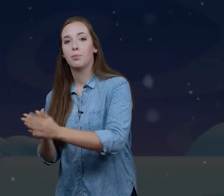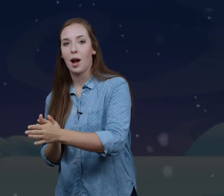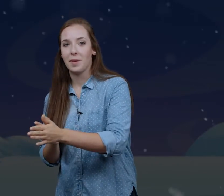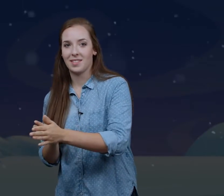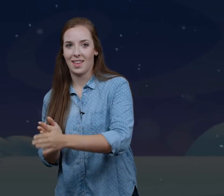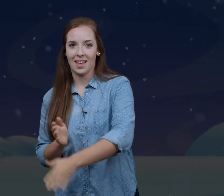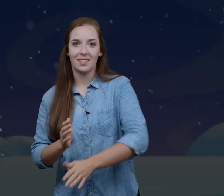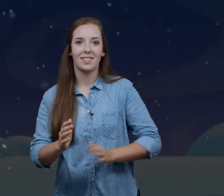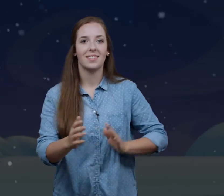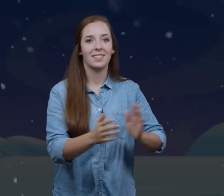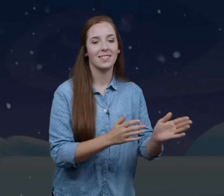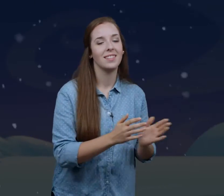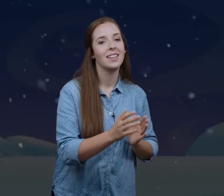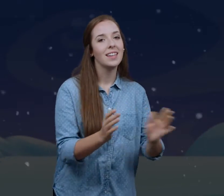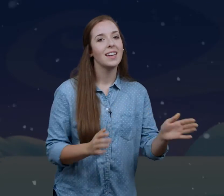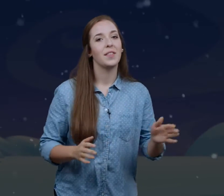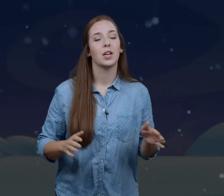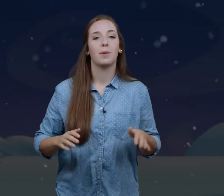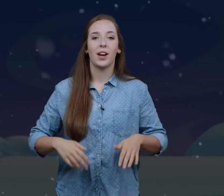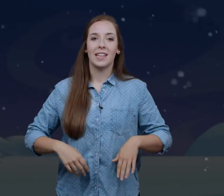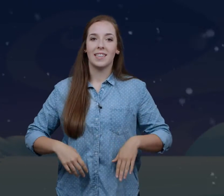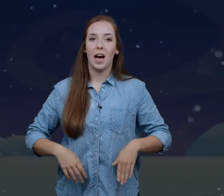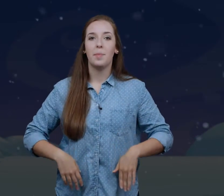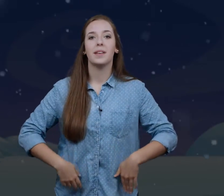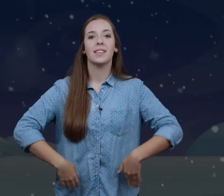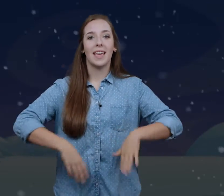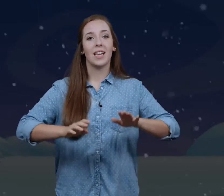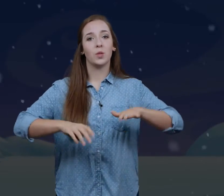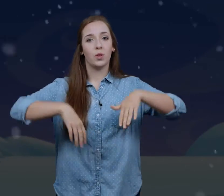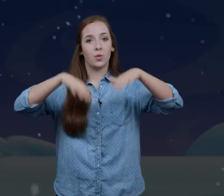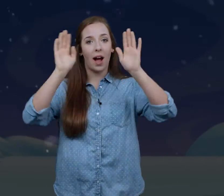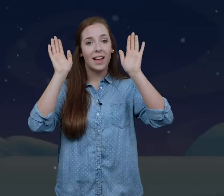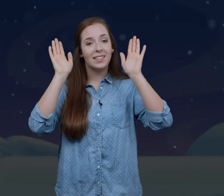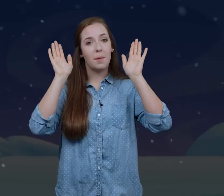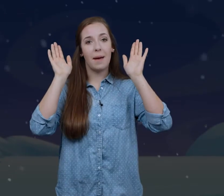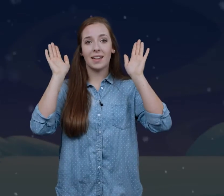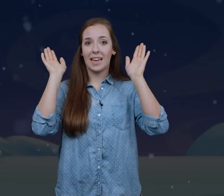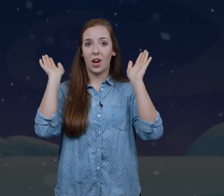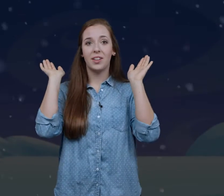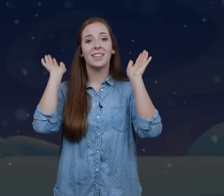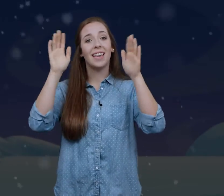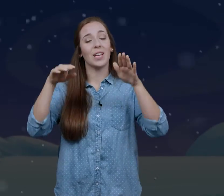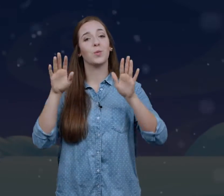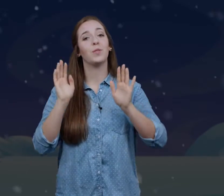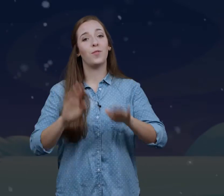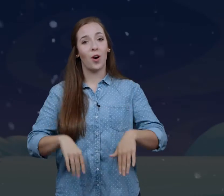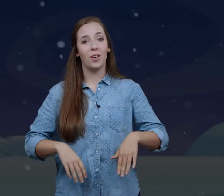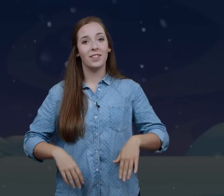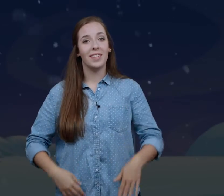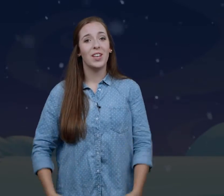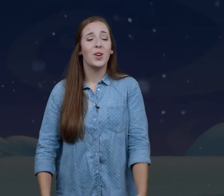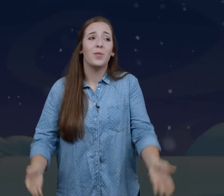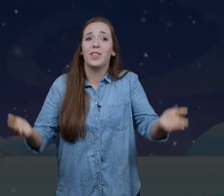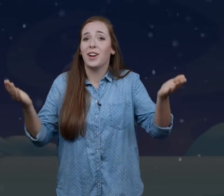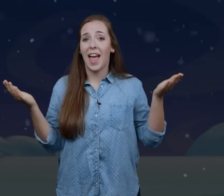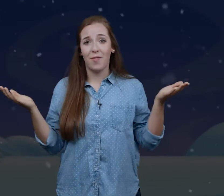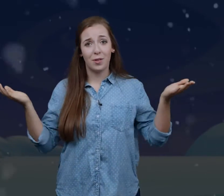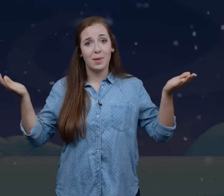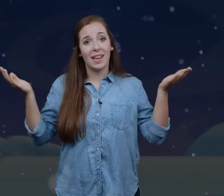promised land. And you're going to put your hands up. Kings would rise and back down. Kings would fall. Would there ever be a